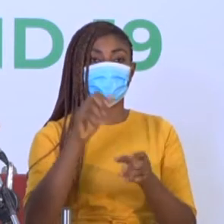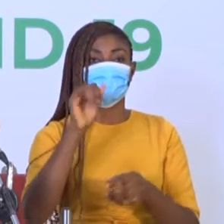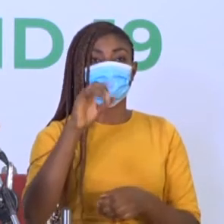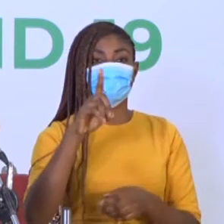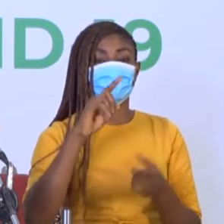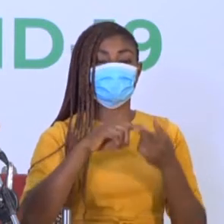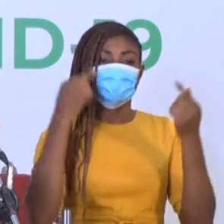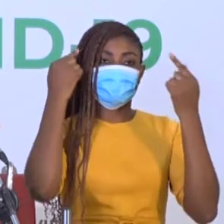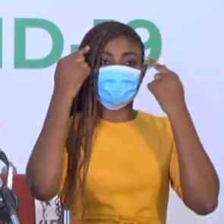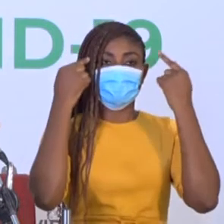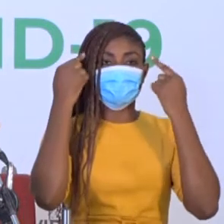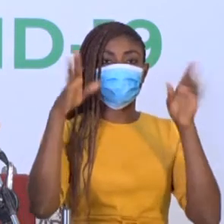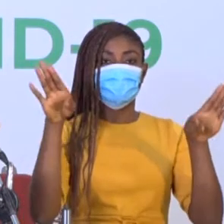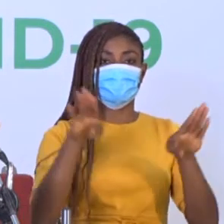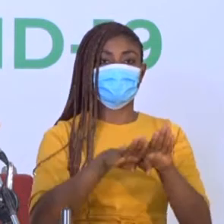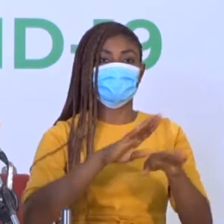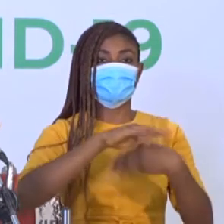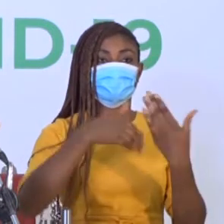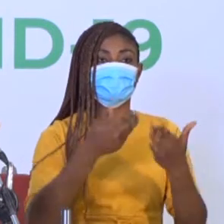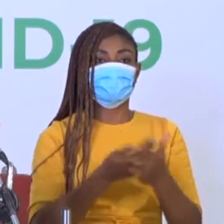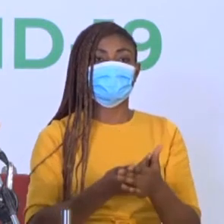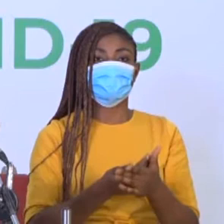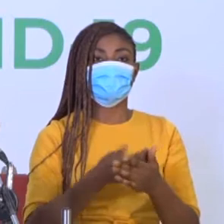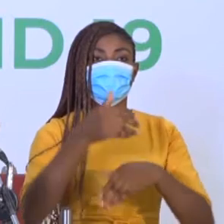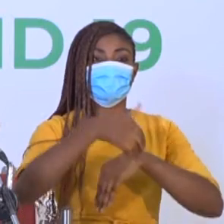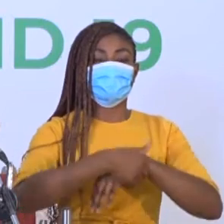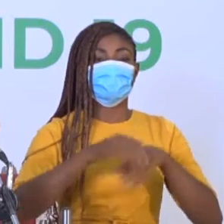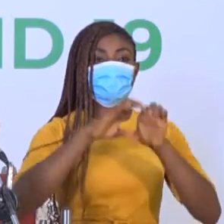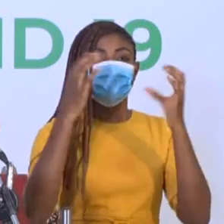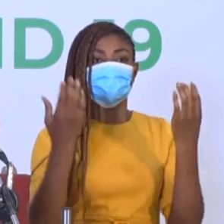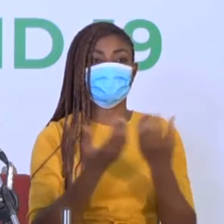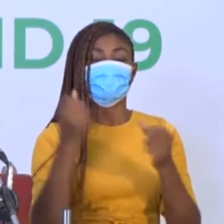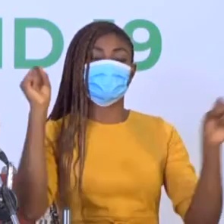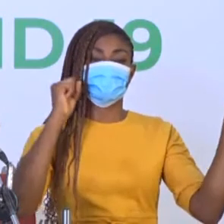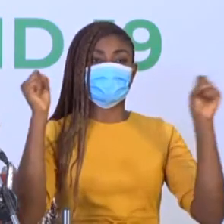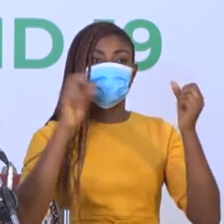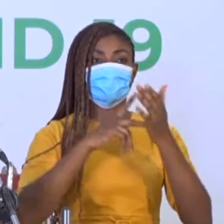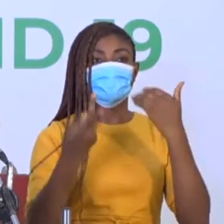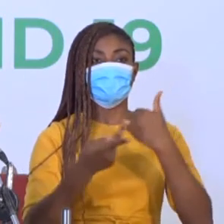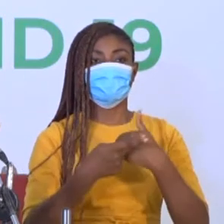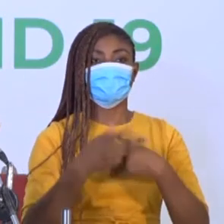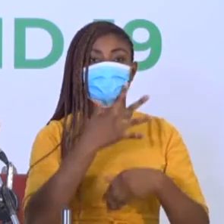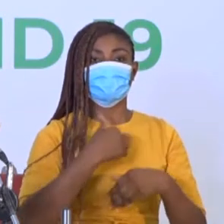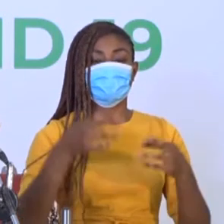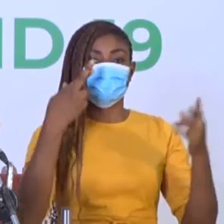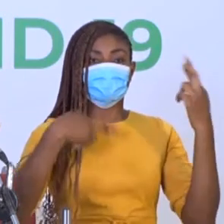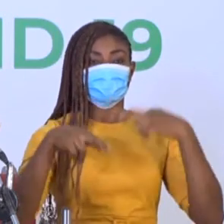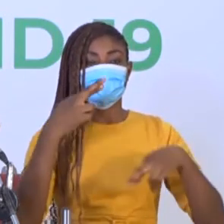to consider closing all baths, nightclubs, pubs, and event centres and recreational